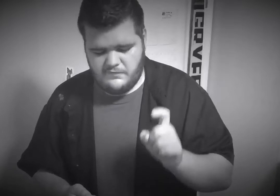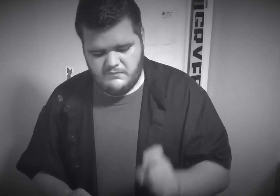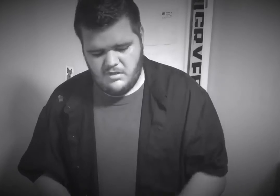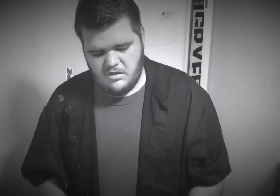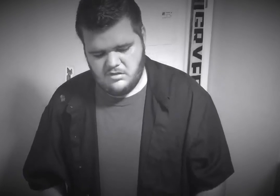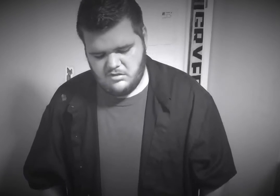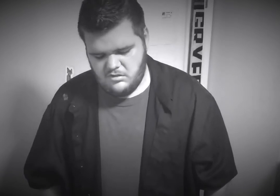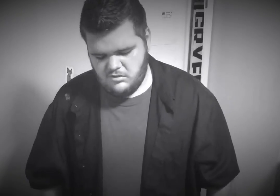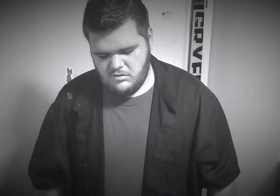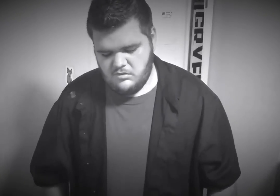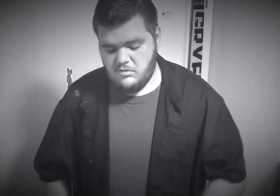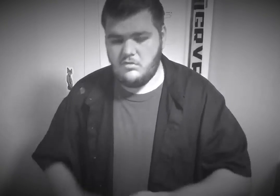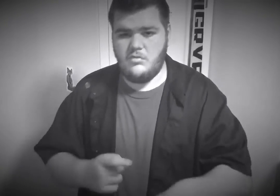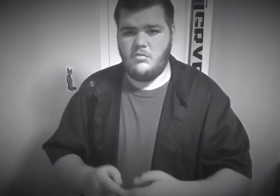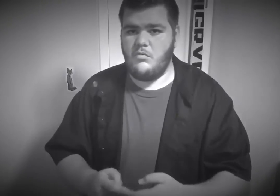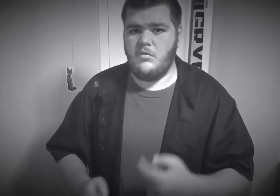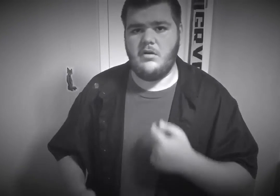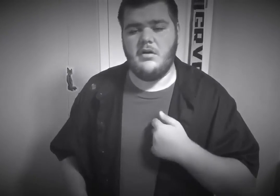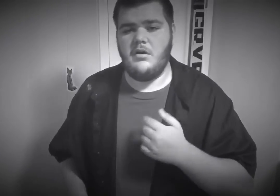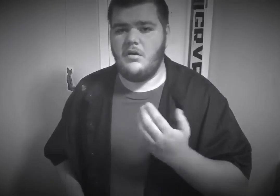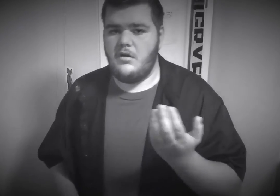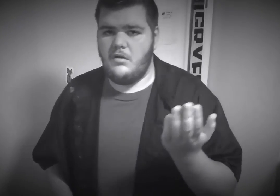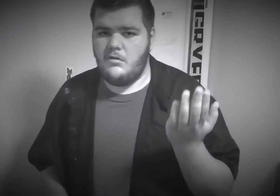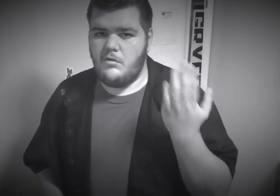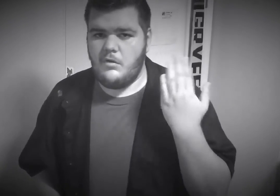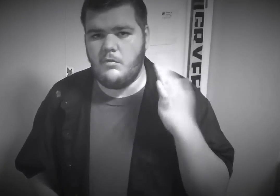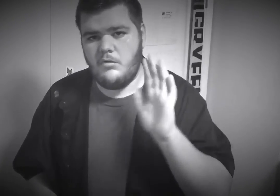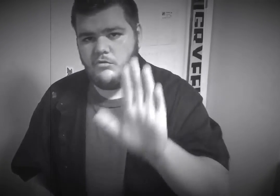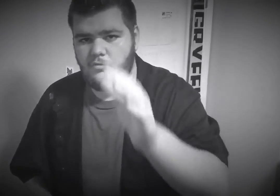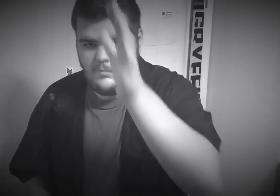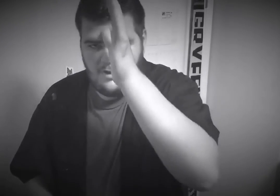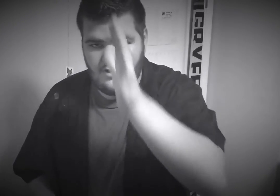done When I was your man